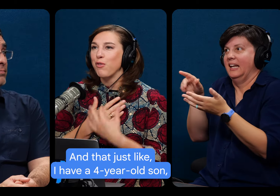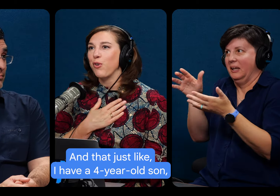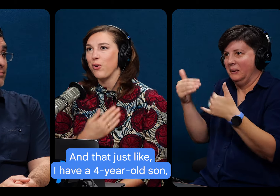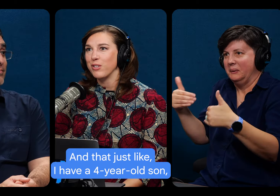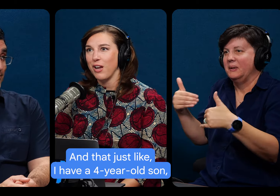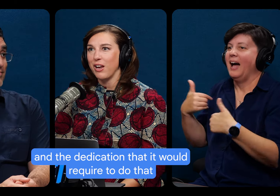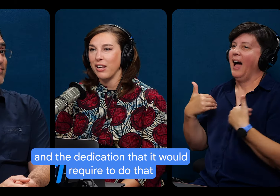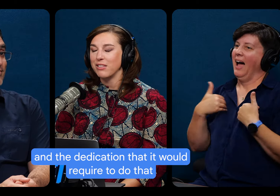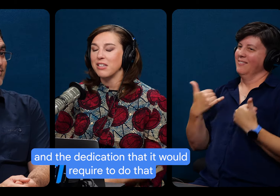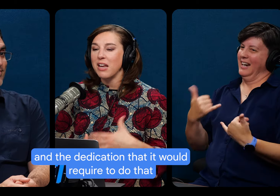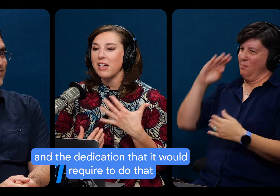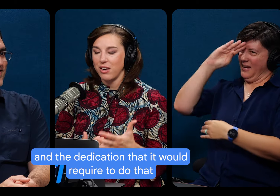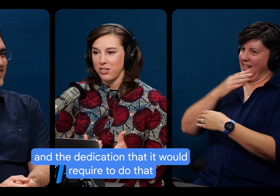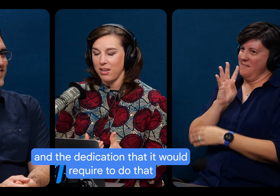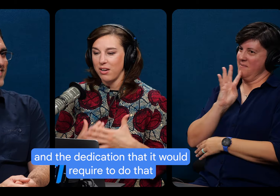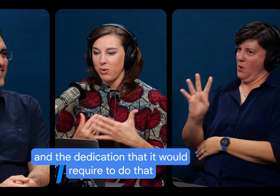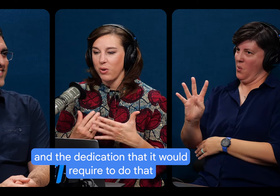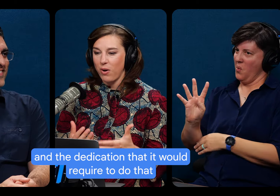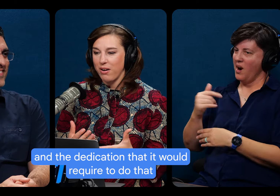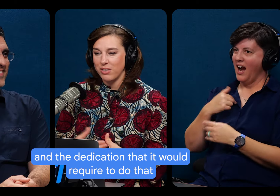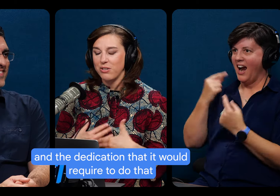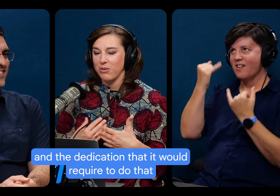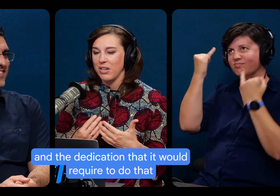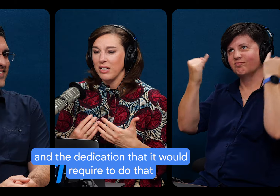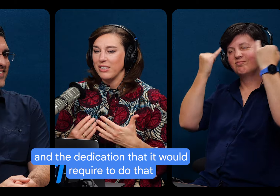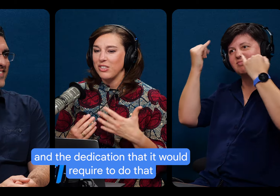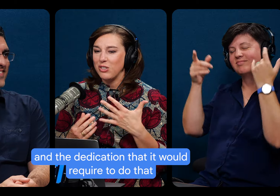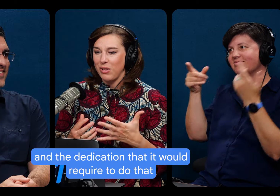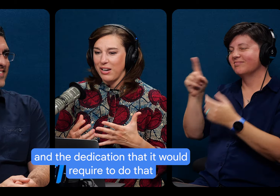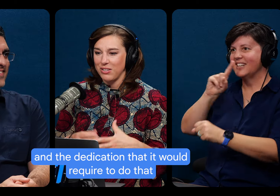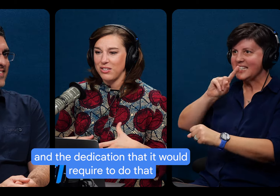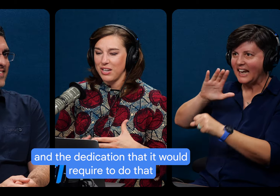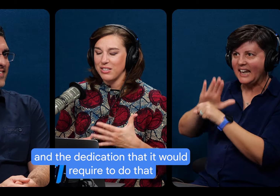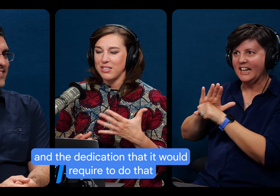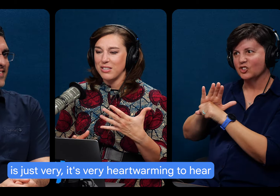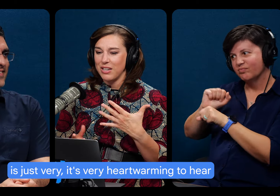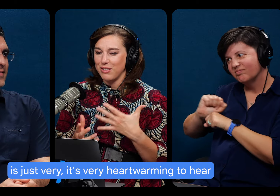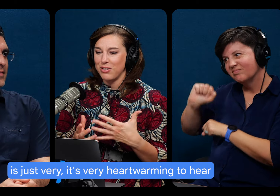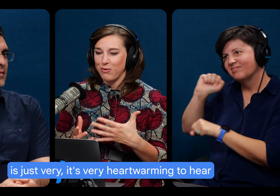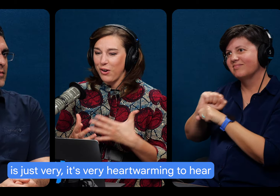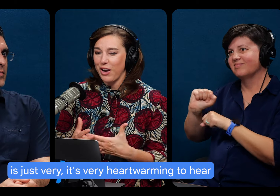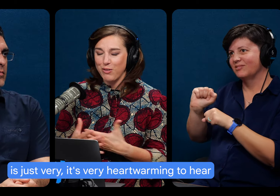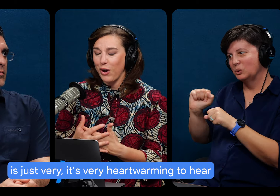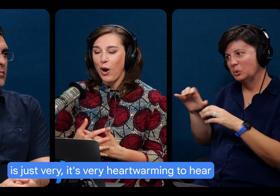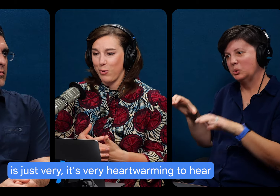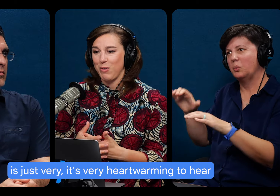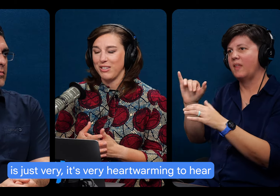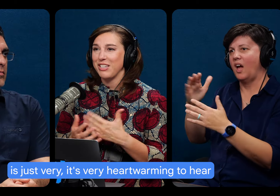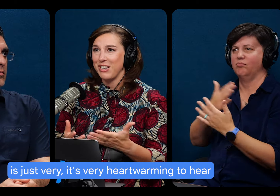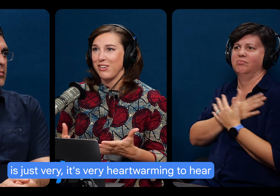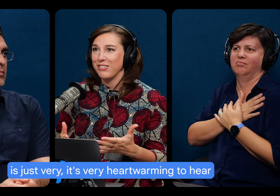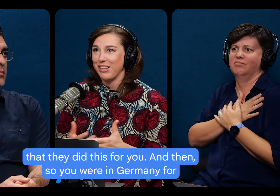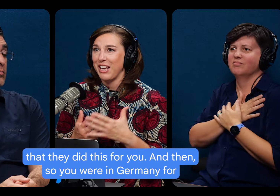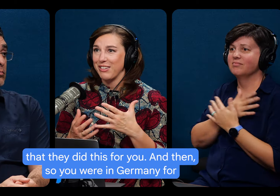I have a four-year-old son, and the dedication that it would require to do that is just very, it's very heartwarming